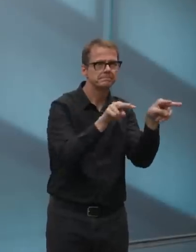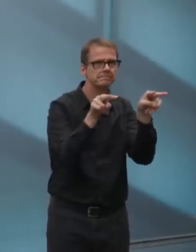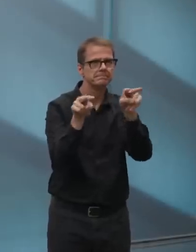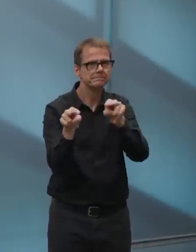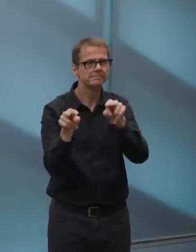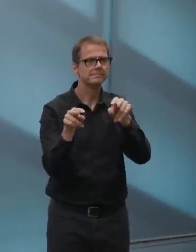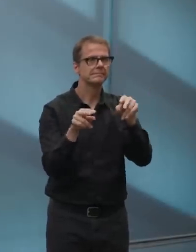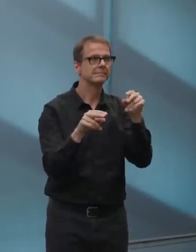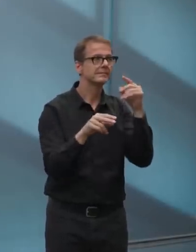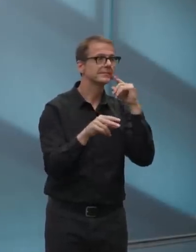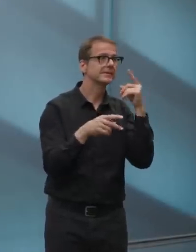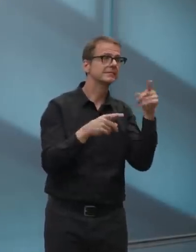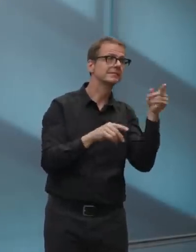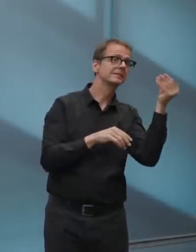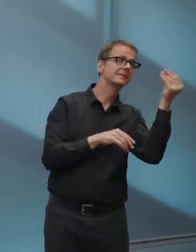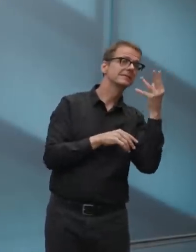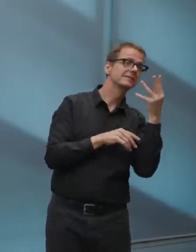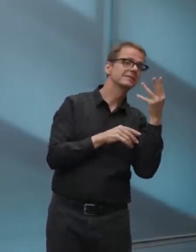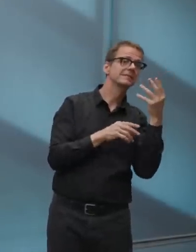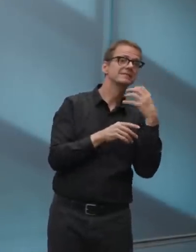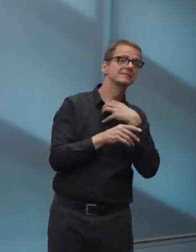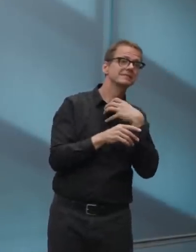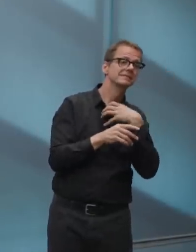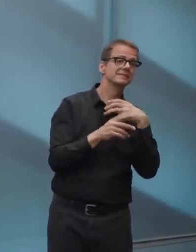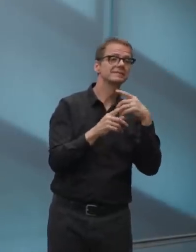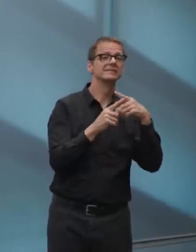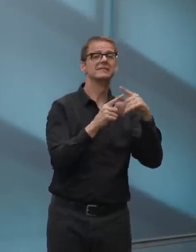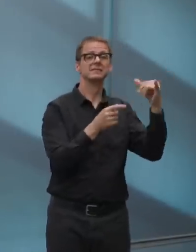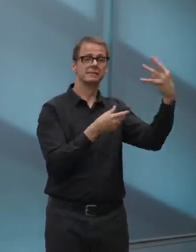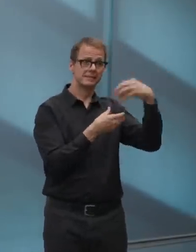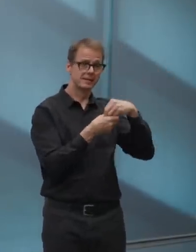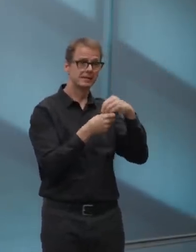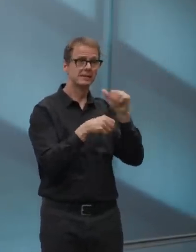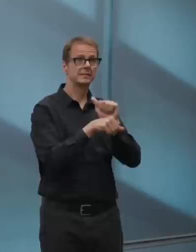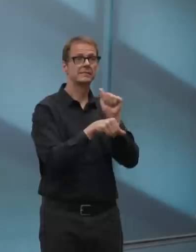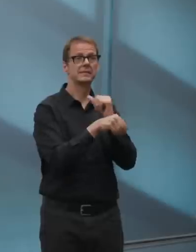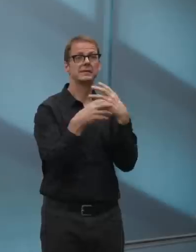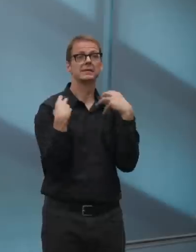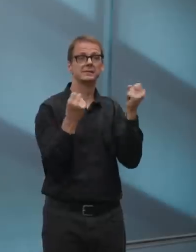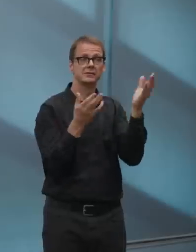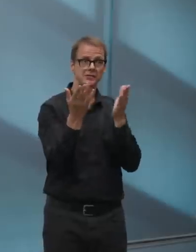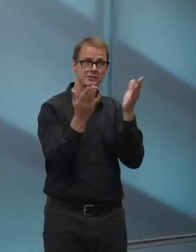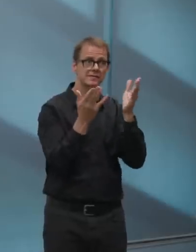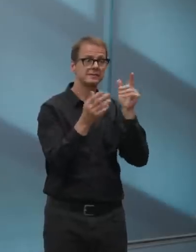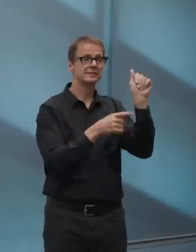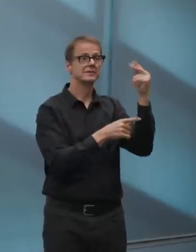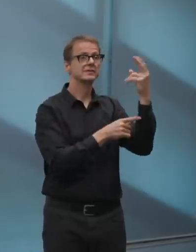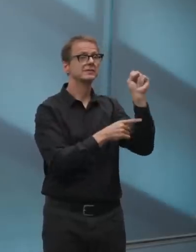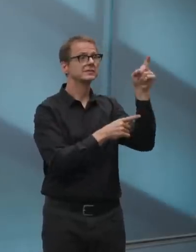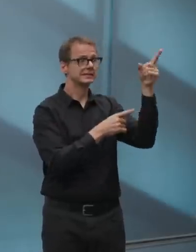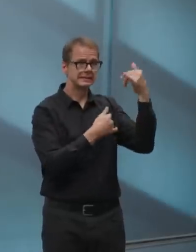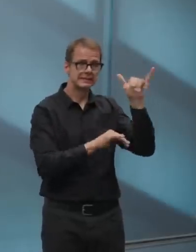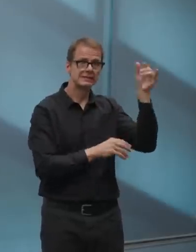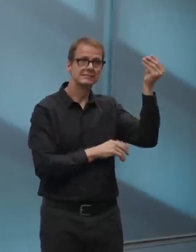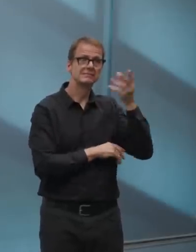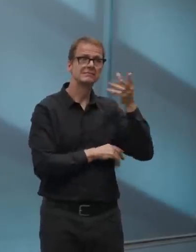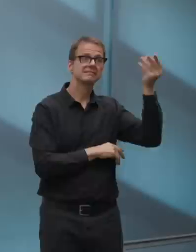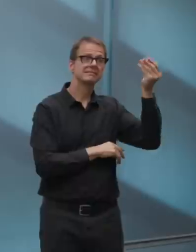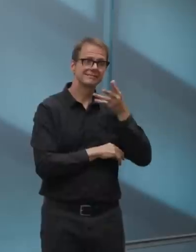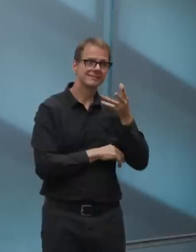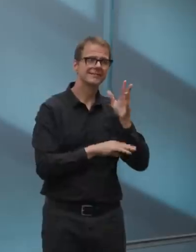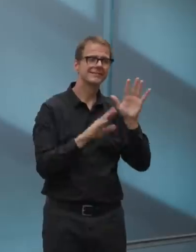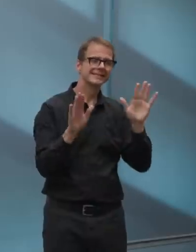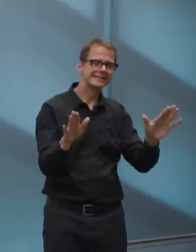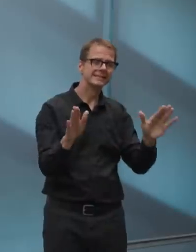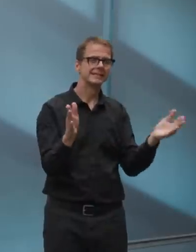health will get involved. The AHS will get involved. Uh, so we'll continue doing that. Um, but there is an expectation on Edmontonians